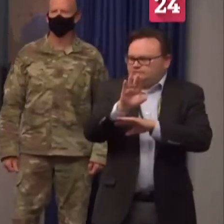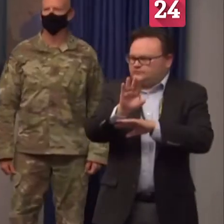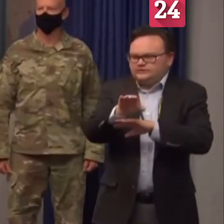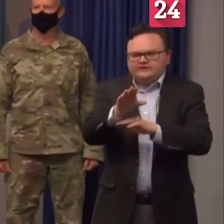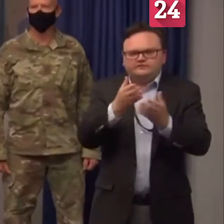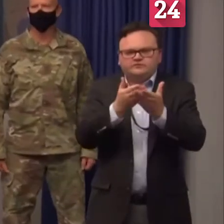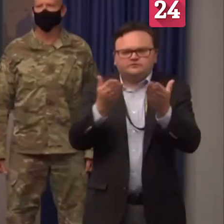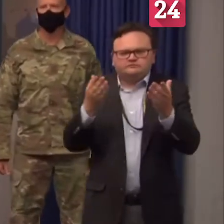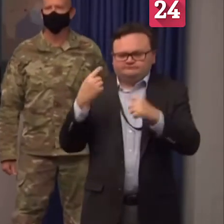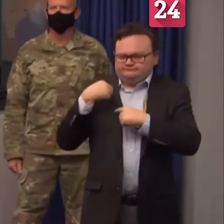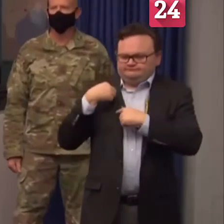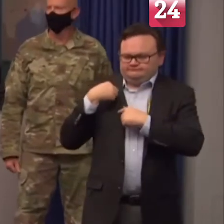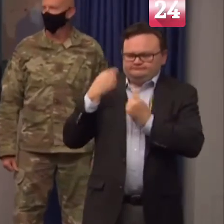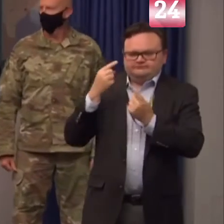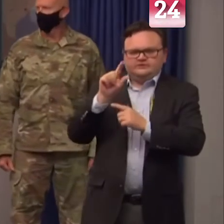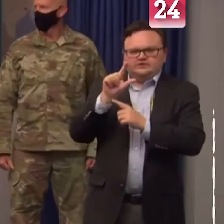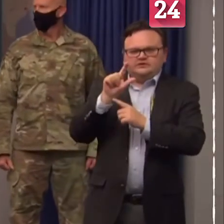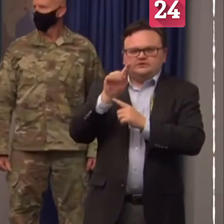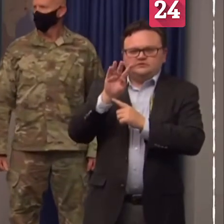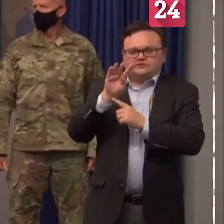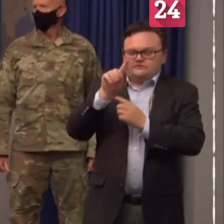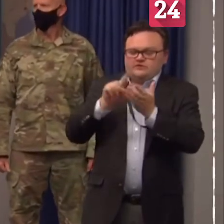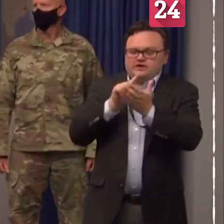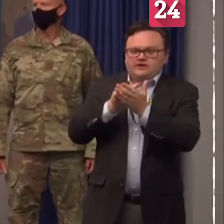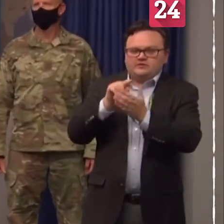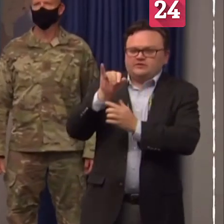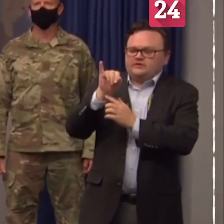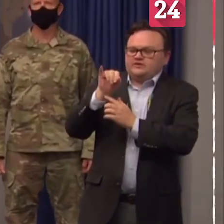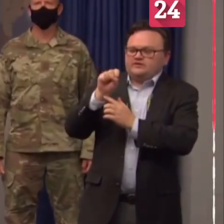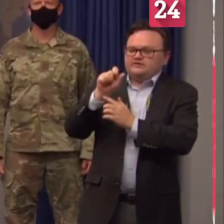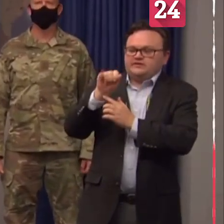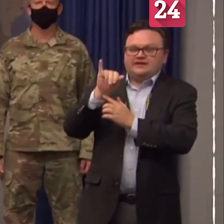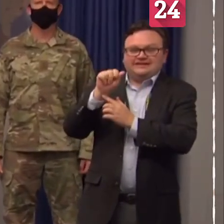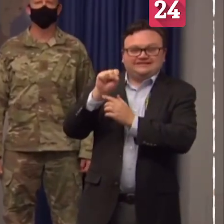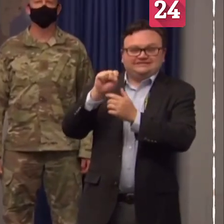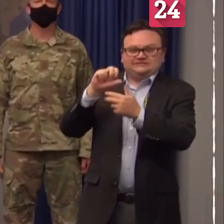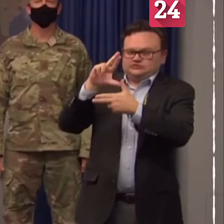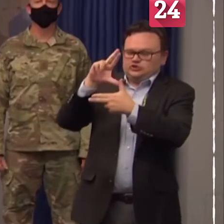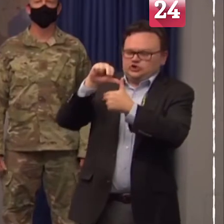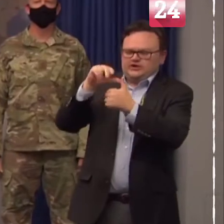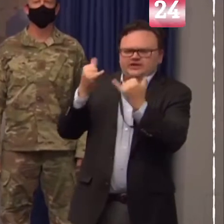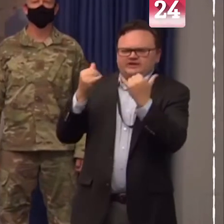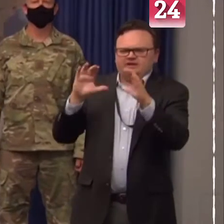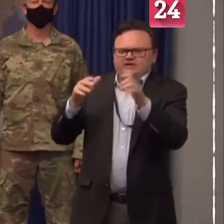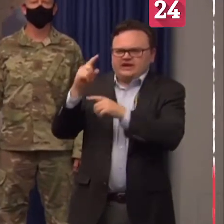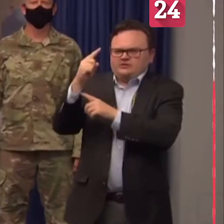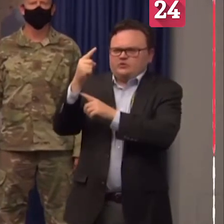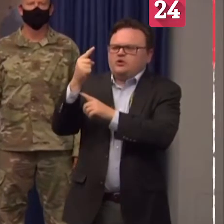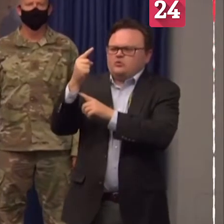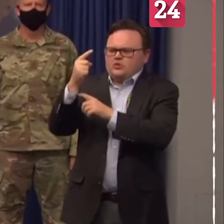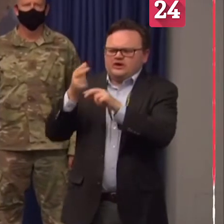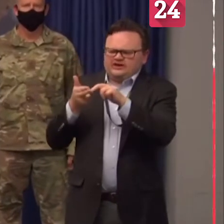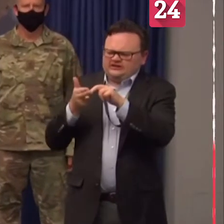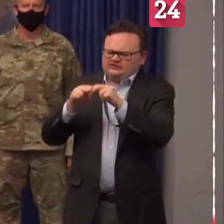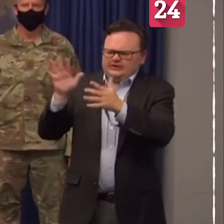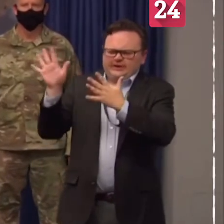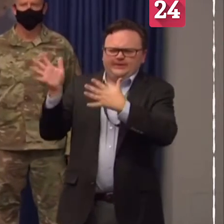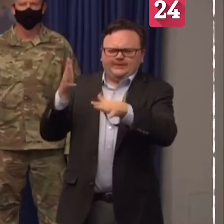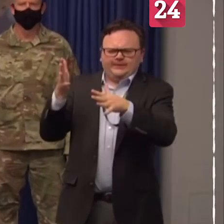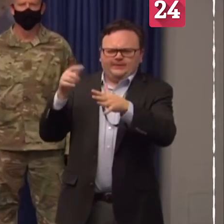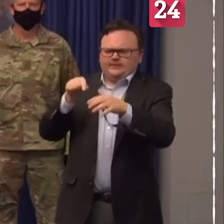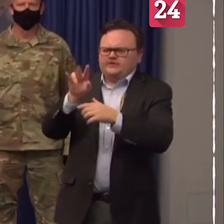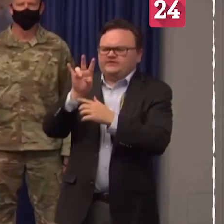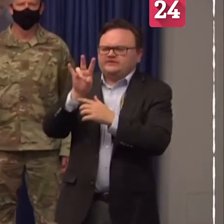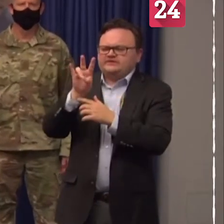The last 24 hours, Isaias has strengthened to a Category 1 hurricane with maximum sustained winds of